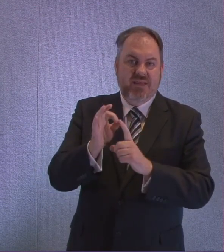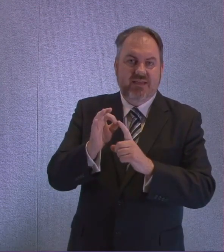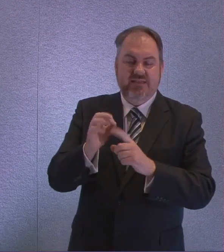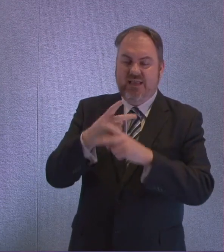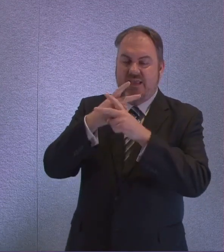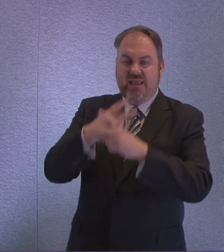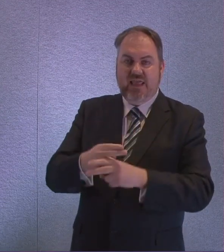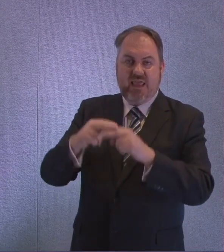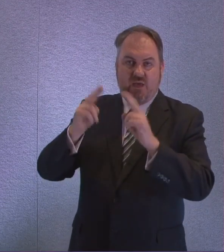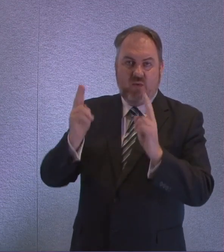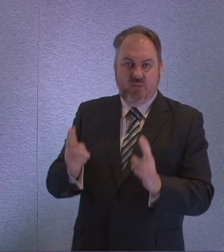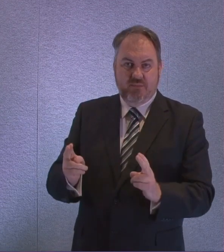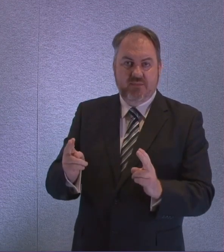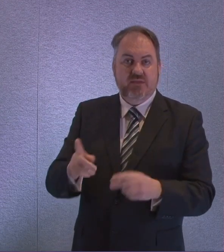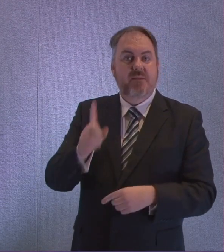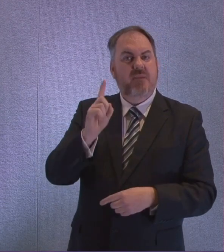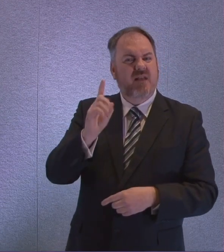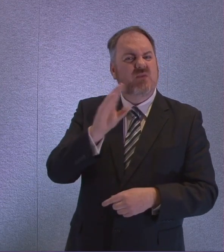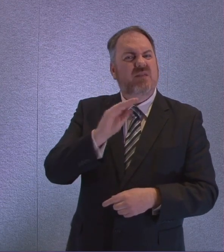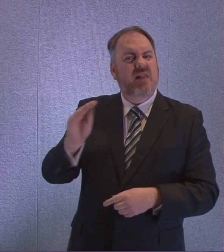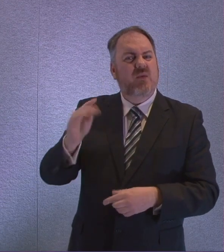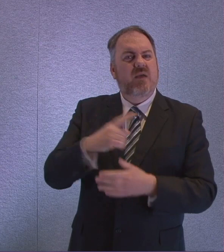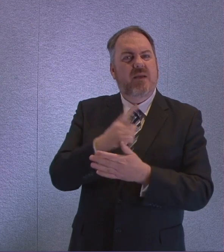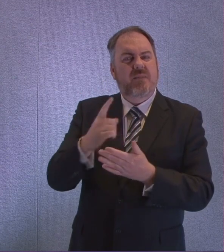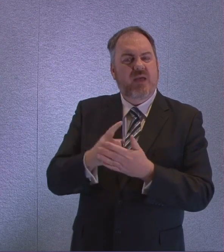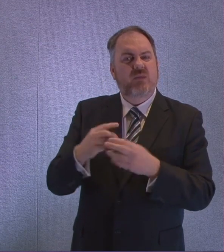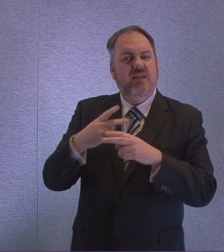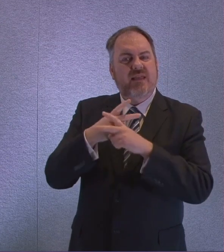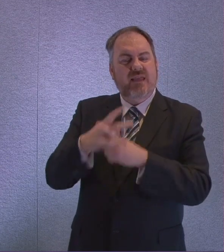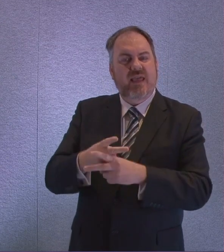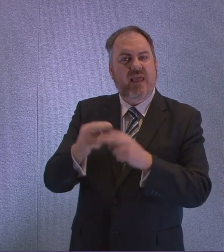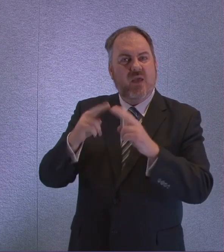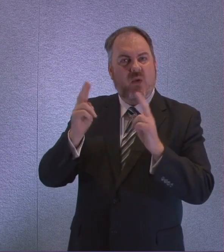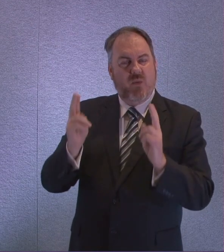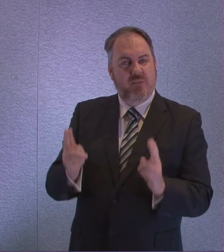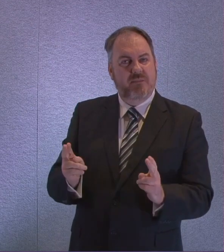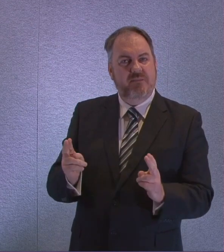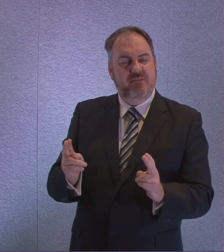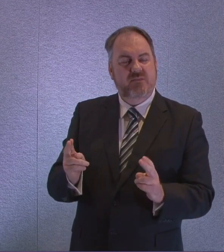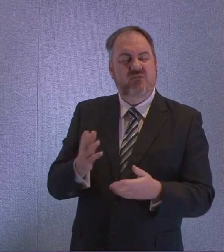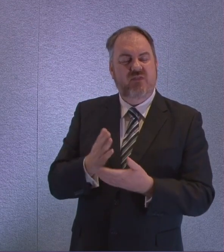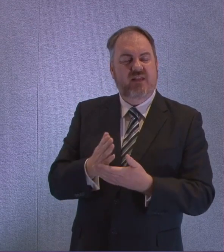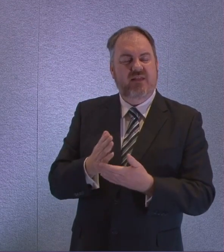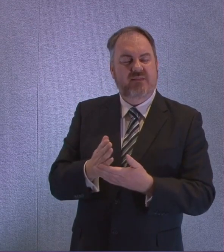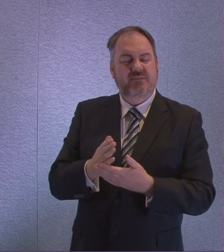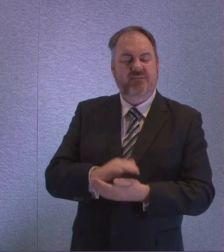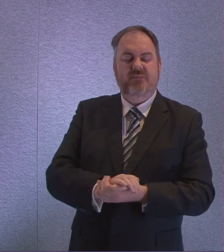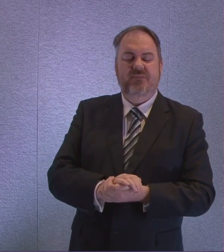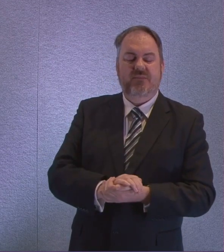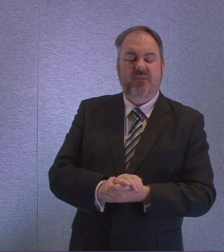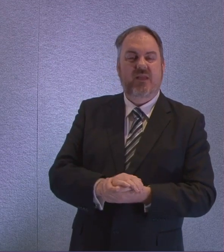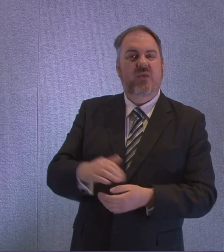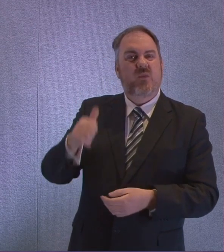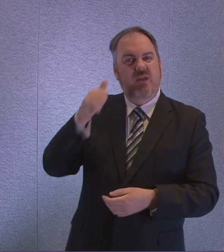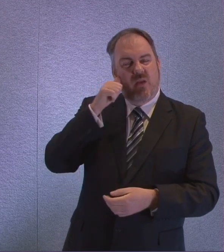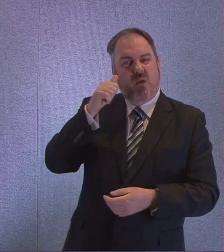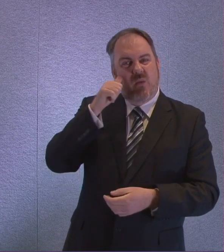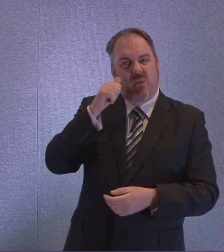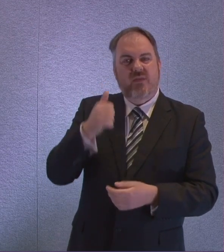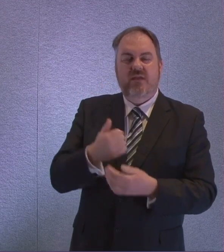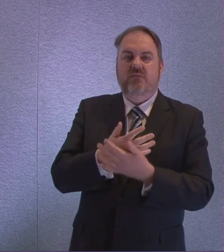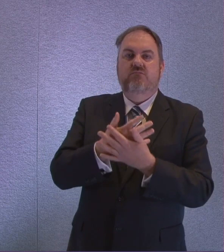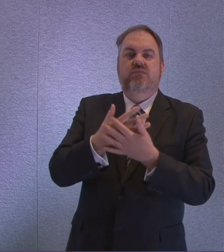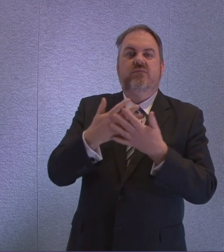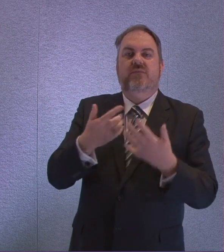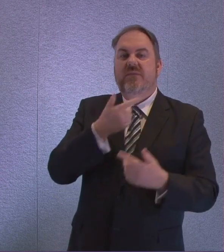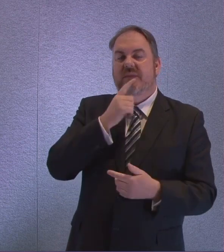there's one other issue with care homes briefly because it's been suggested to me that almost on a blanket basis if people